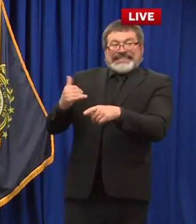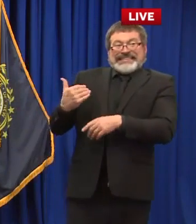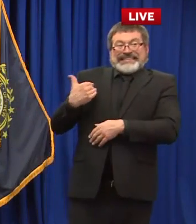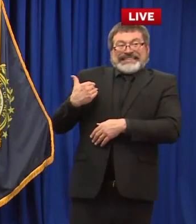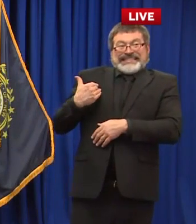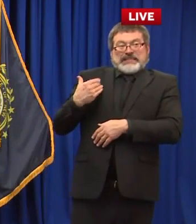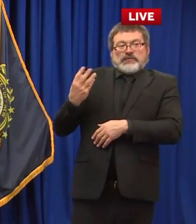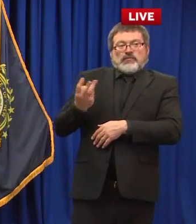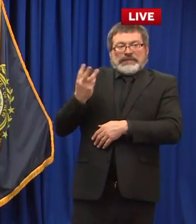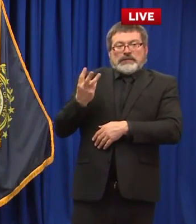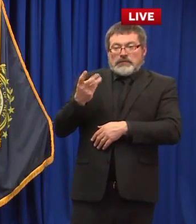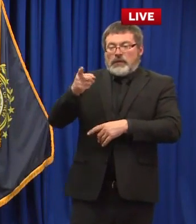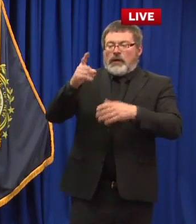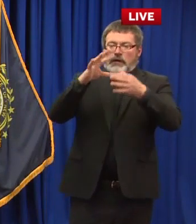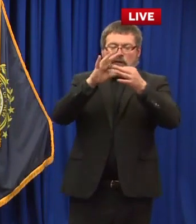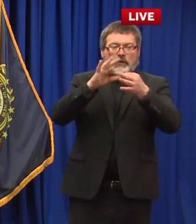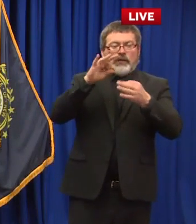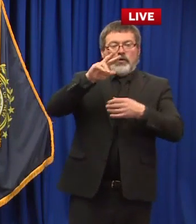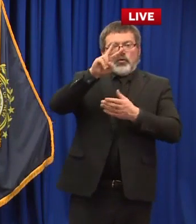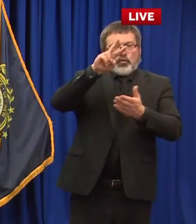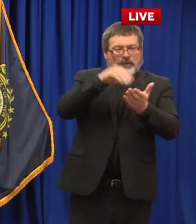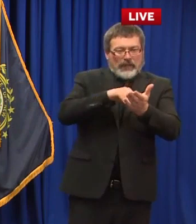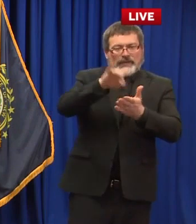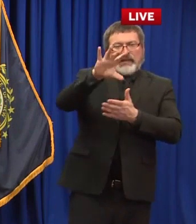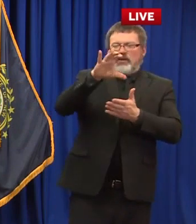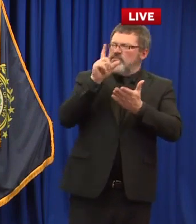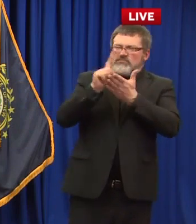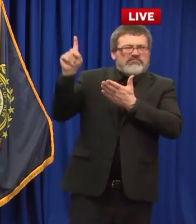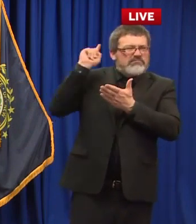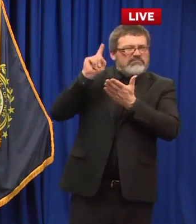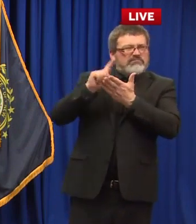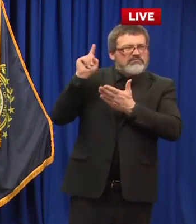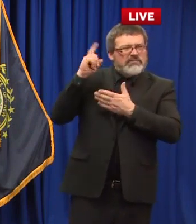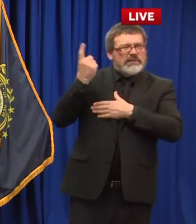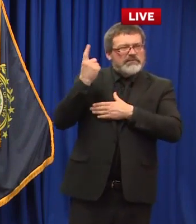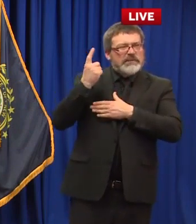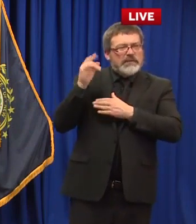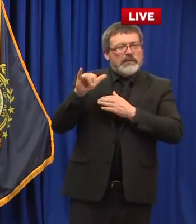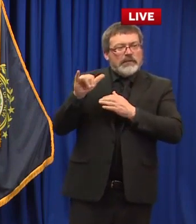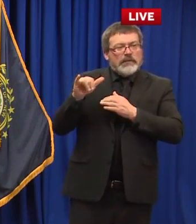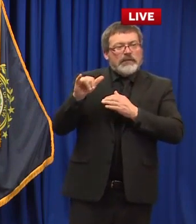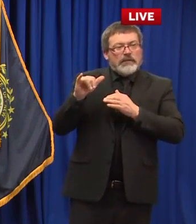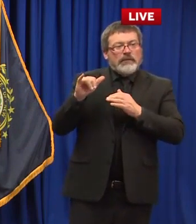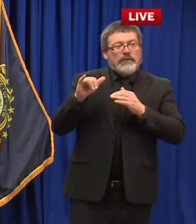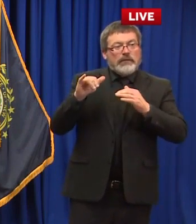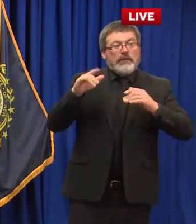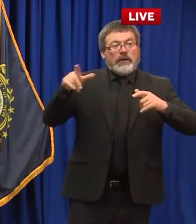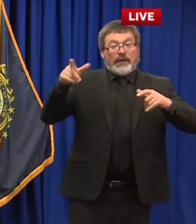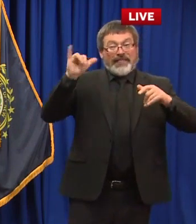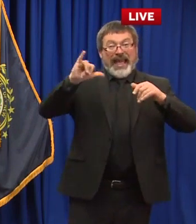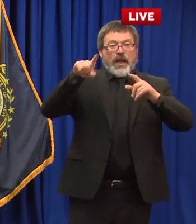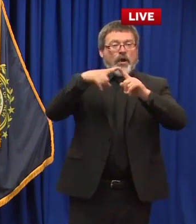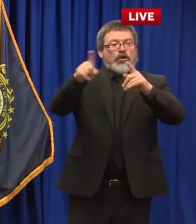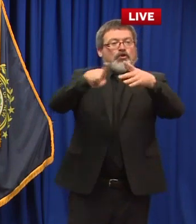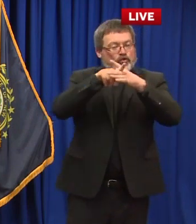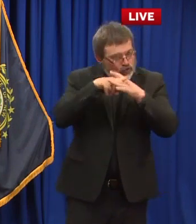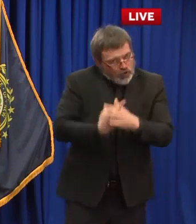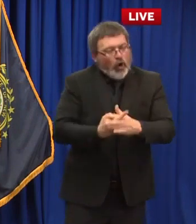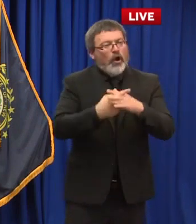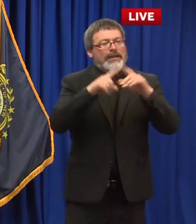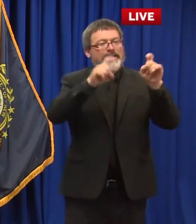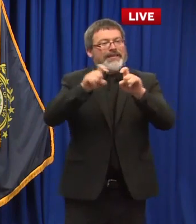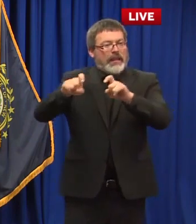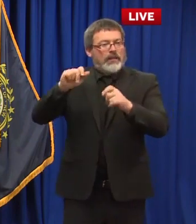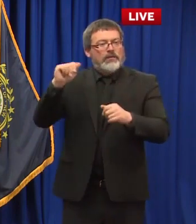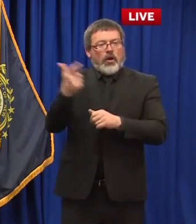for that day so that is not sentinel but it's probably baseline so the uh a large majority of our testing right now is coming out of